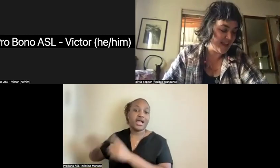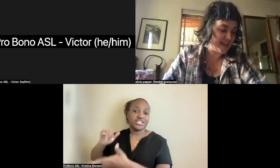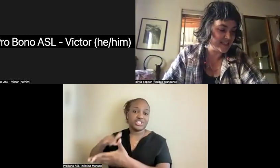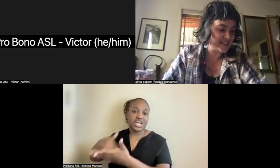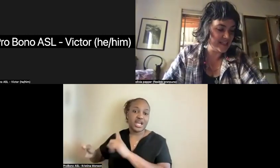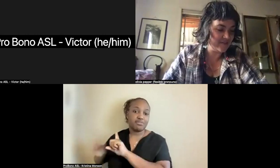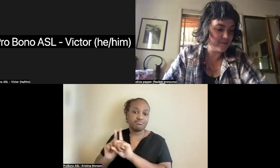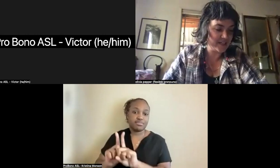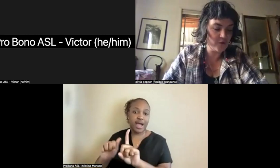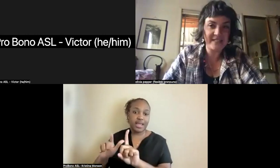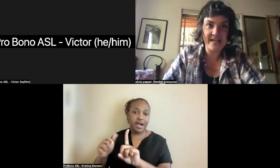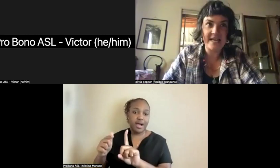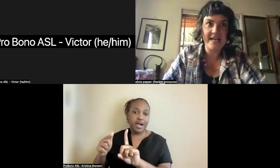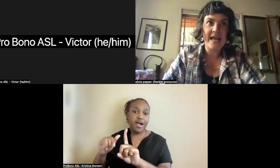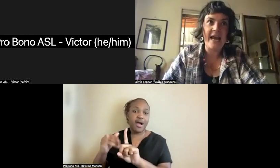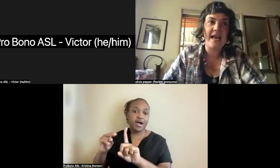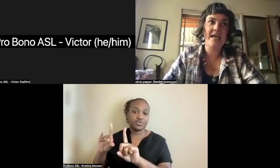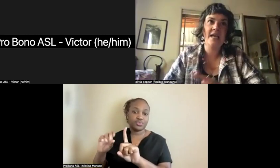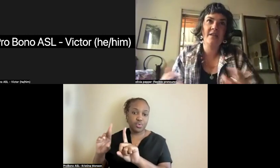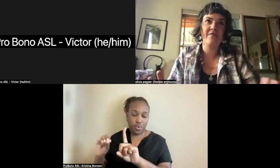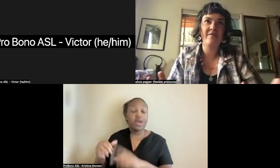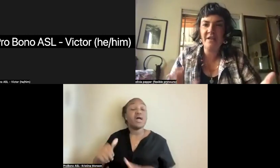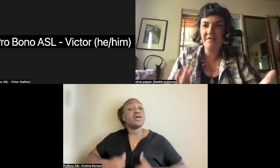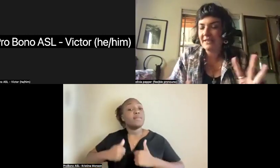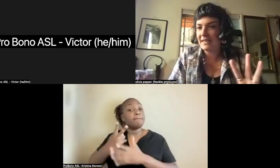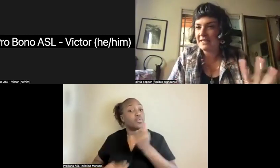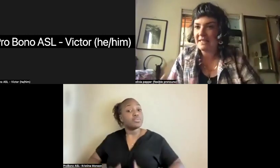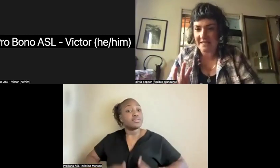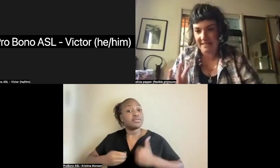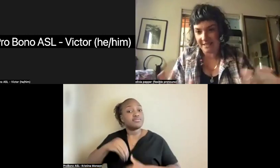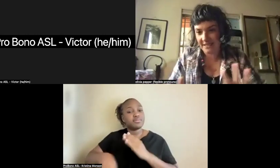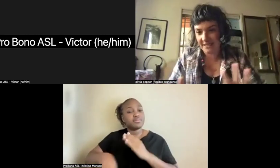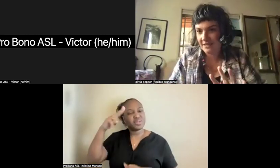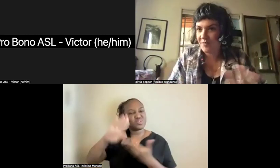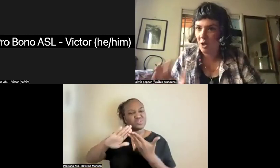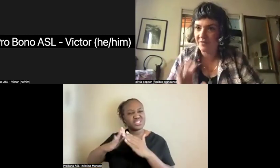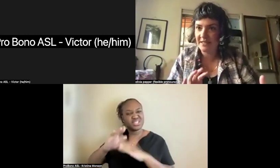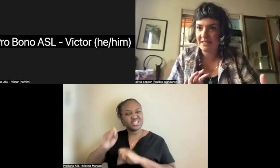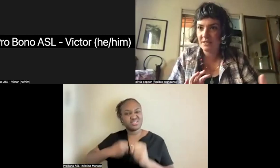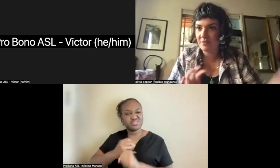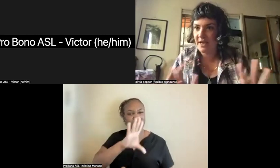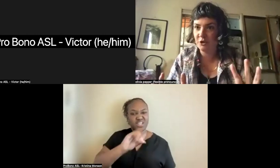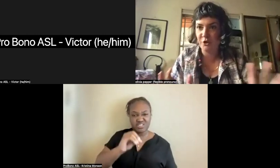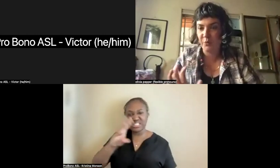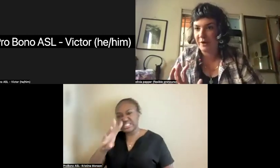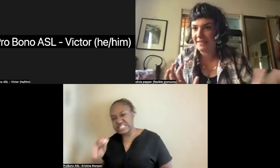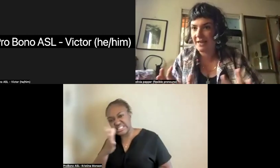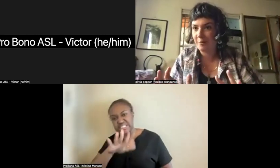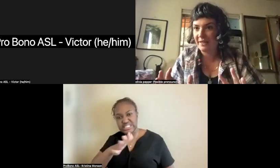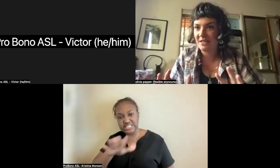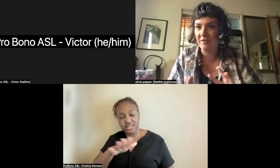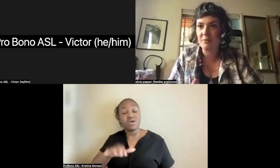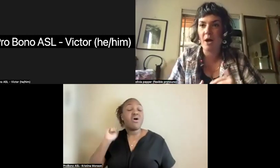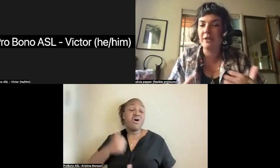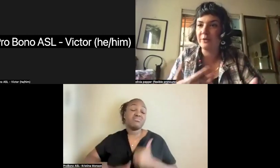And they lived in Mexico City in the 50s and 60s. All of this theatrical work is taking